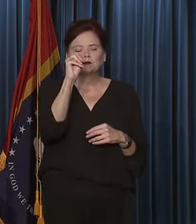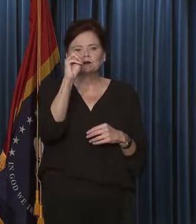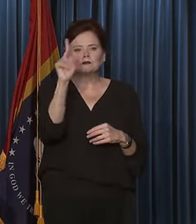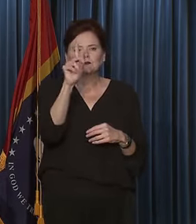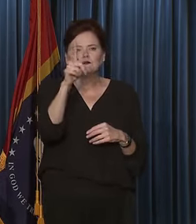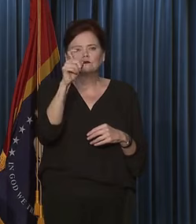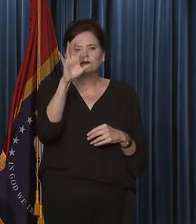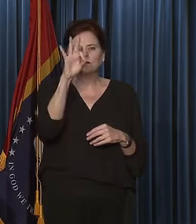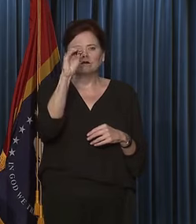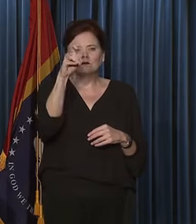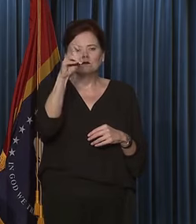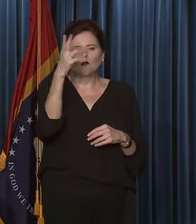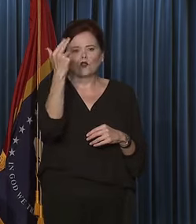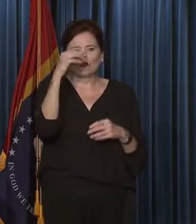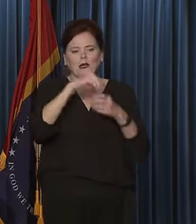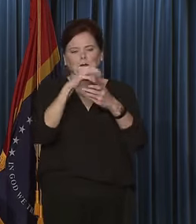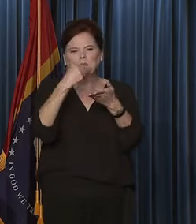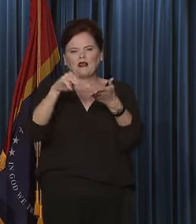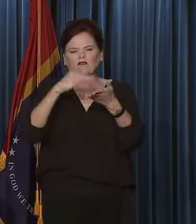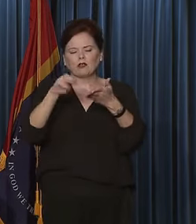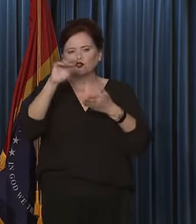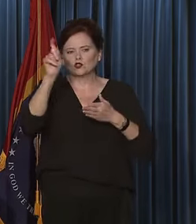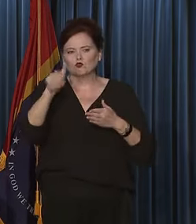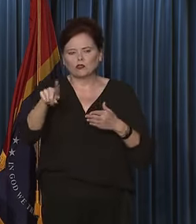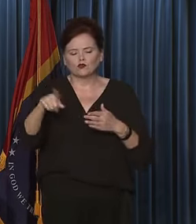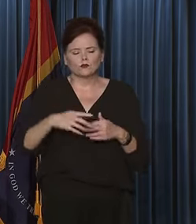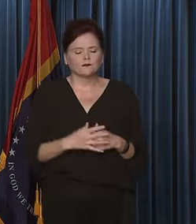13 in Memphis has a question. Okay.